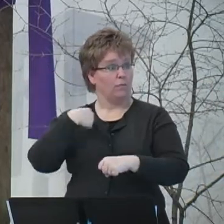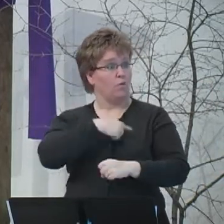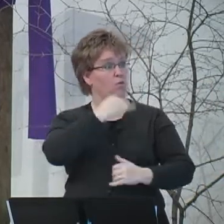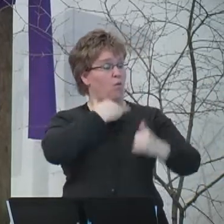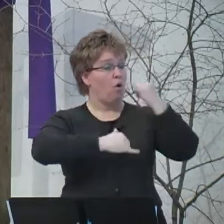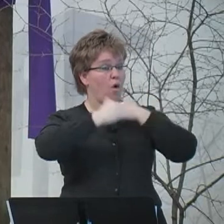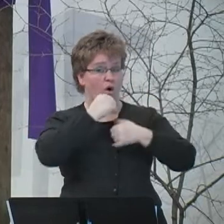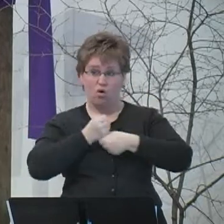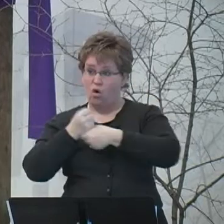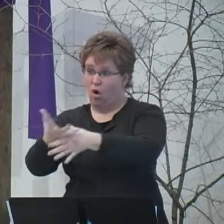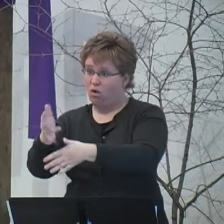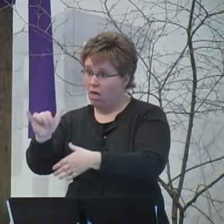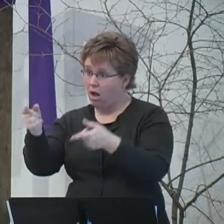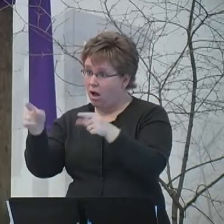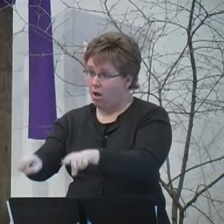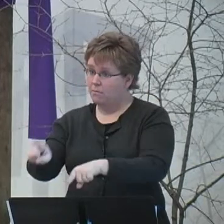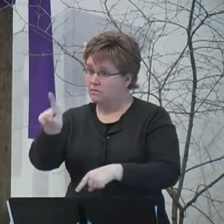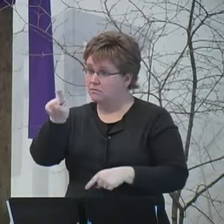wrong?